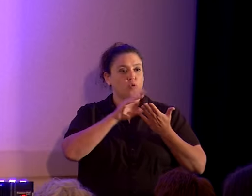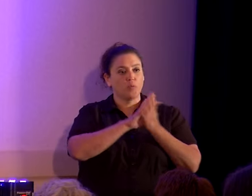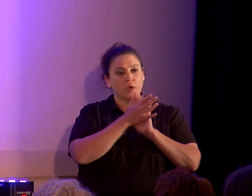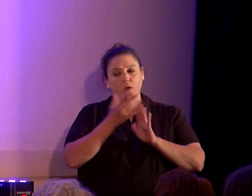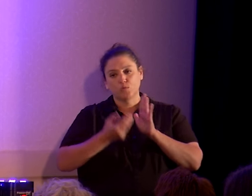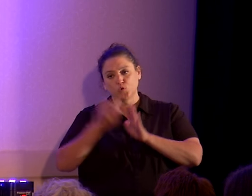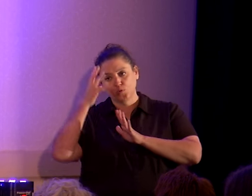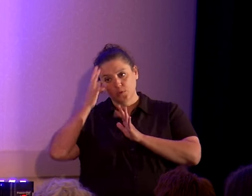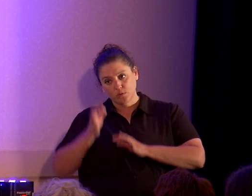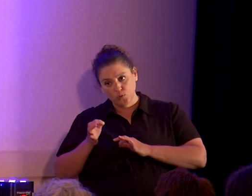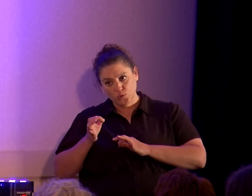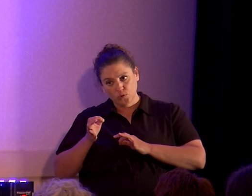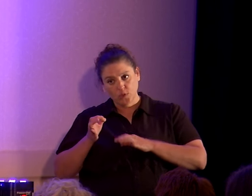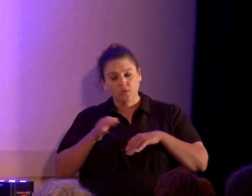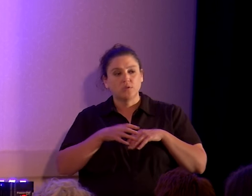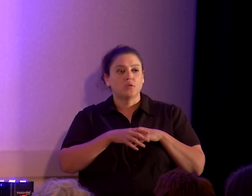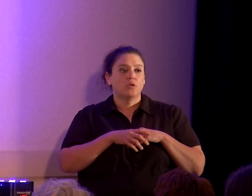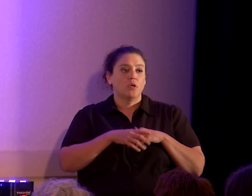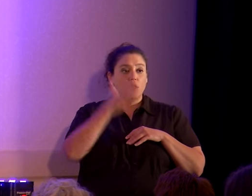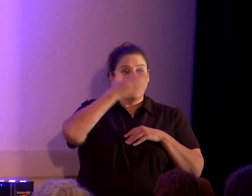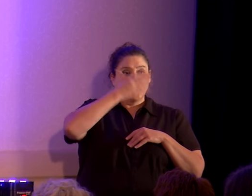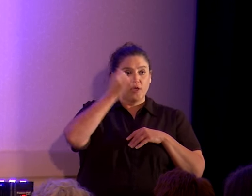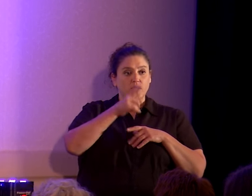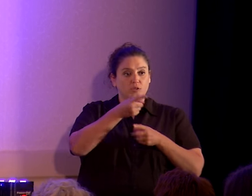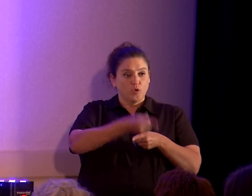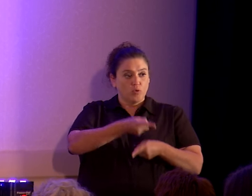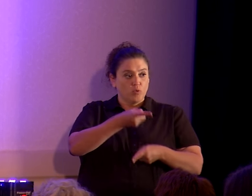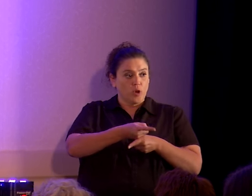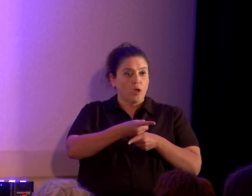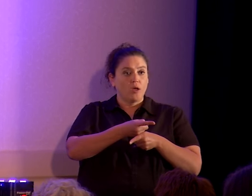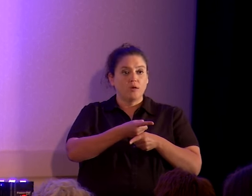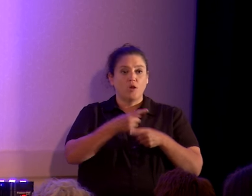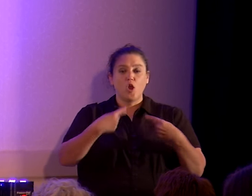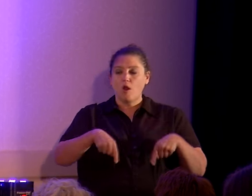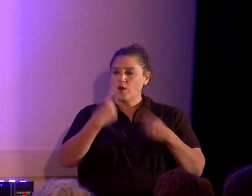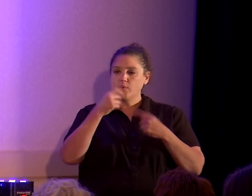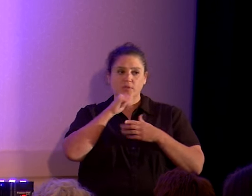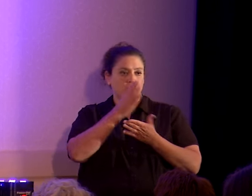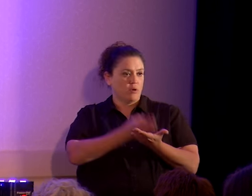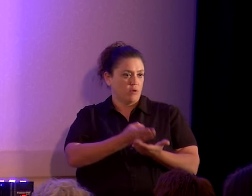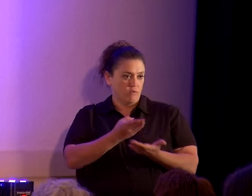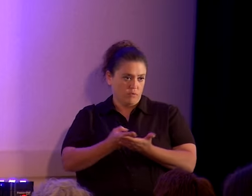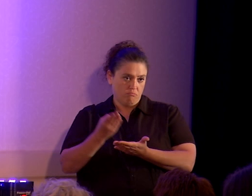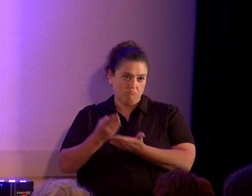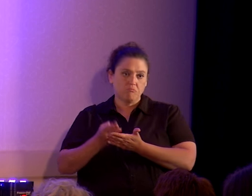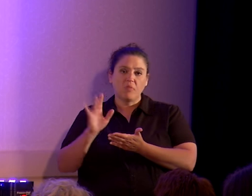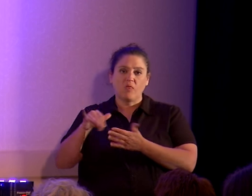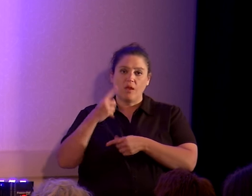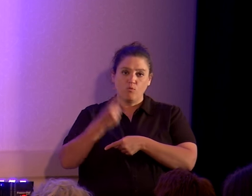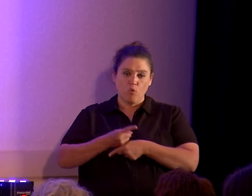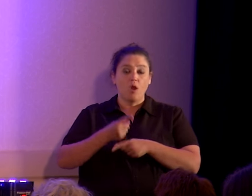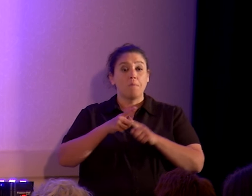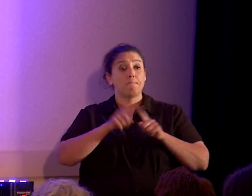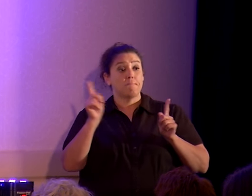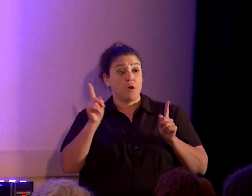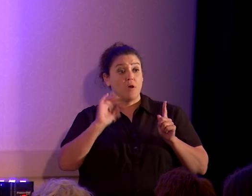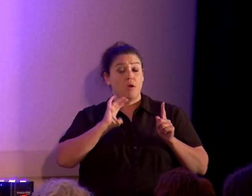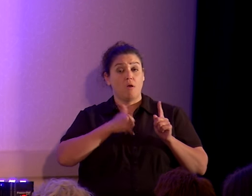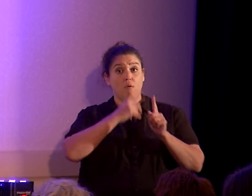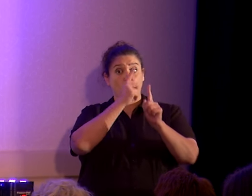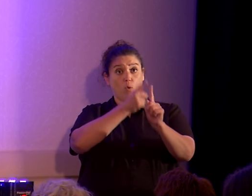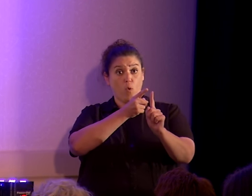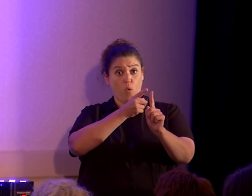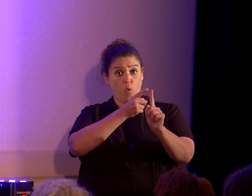conclusions. Because they're right, arguments aren't evidence. But our goal